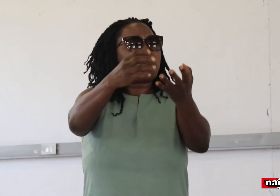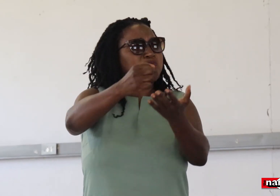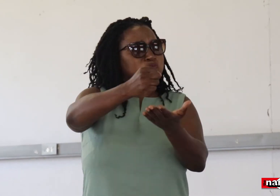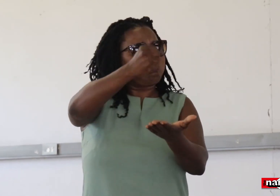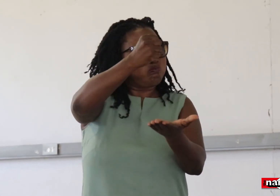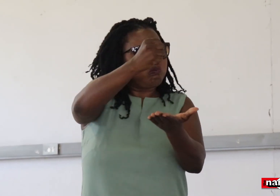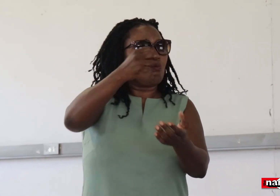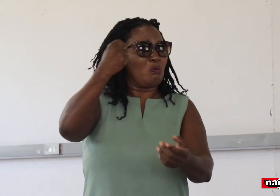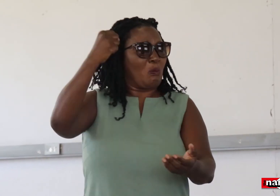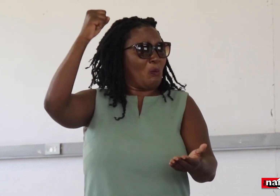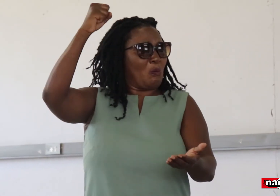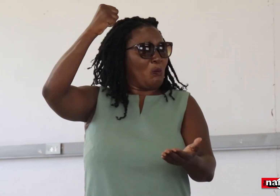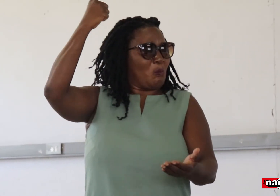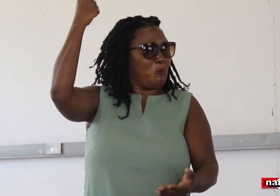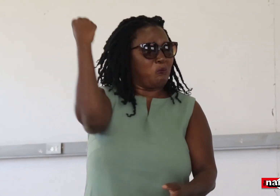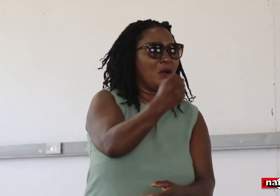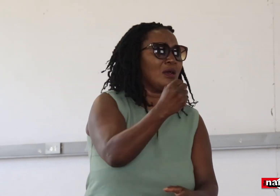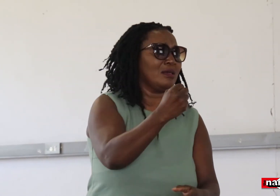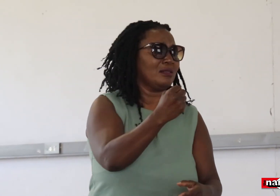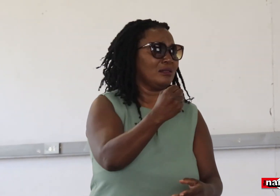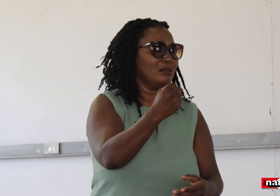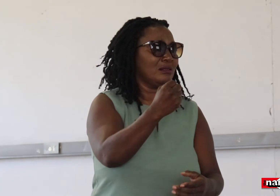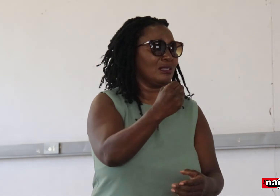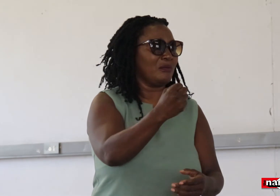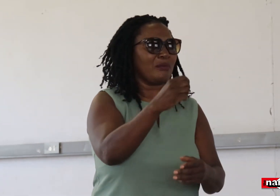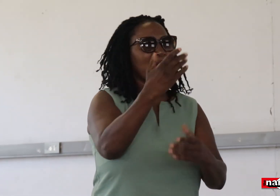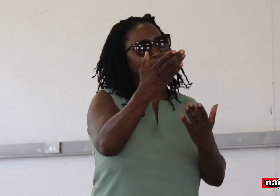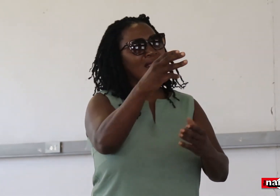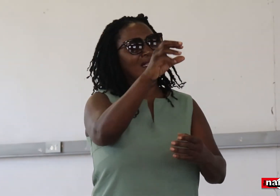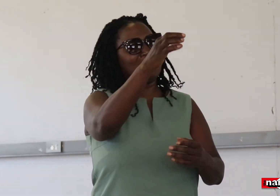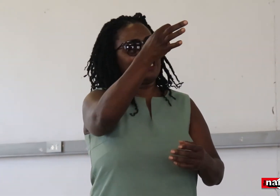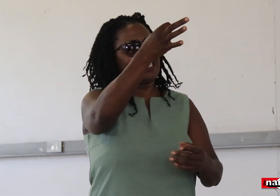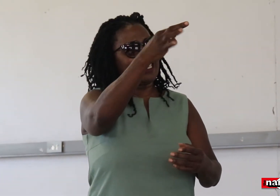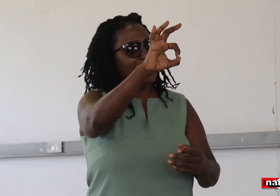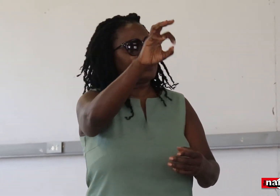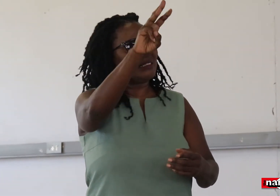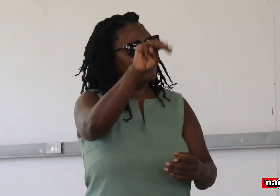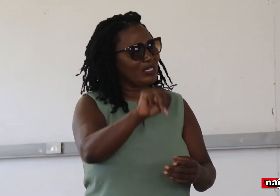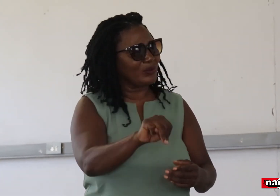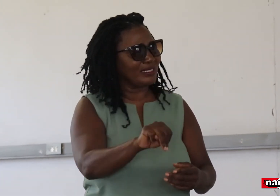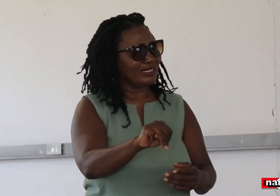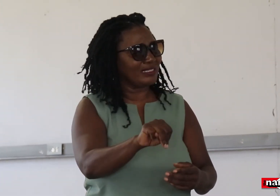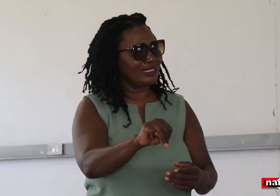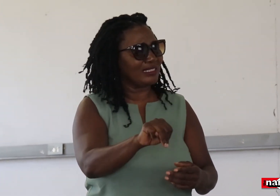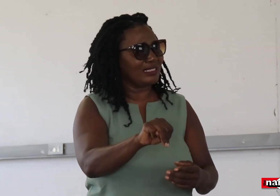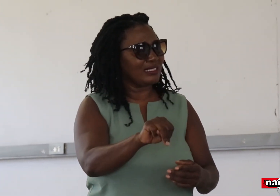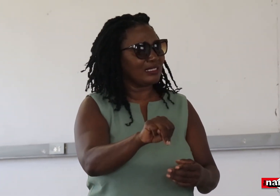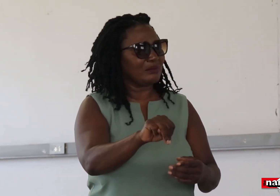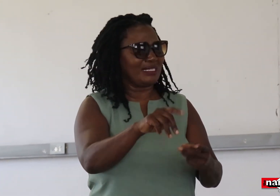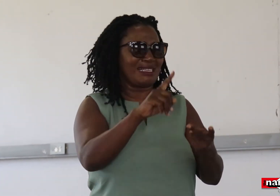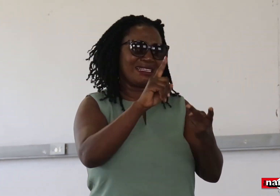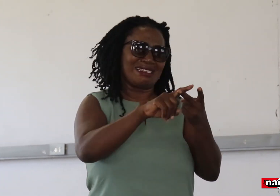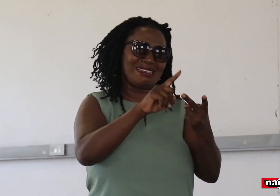MDC. Even the budget, for now, it was 89 million,